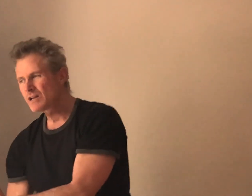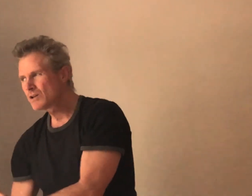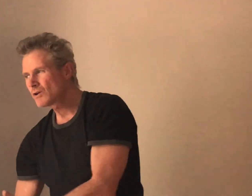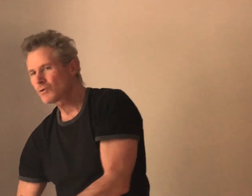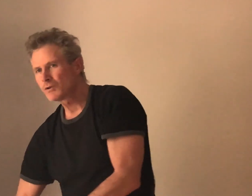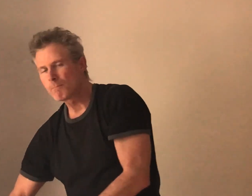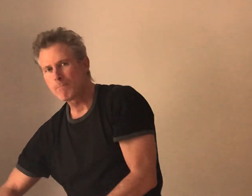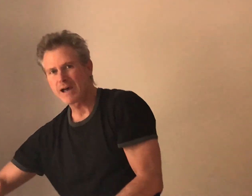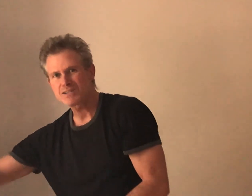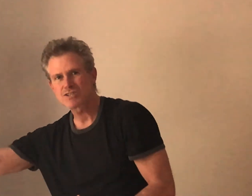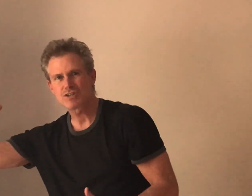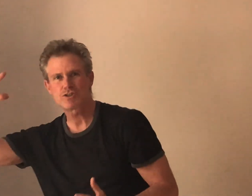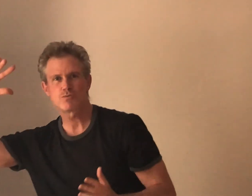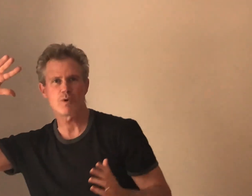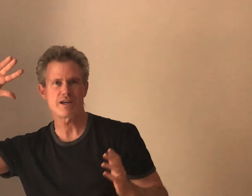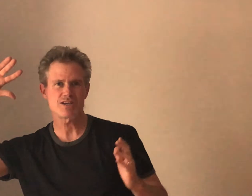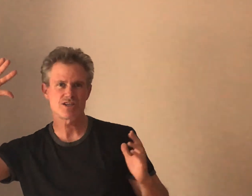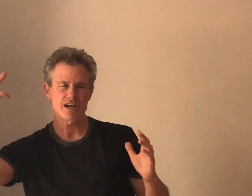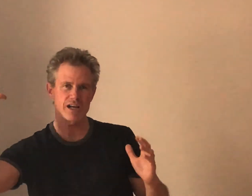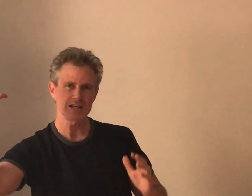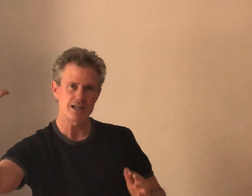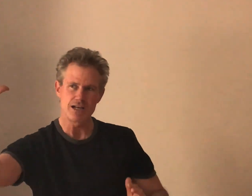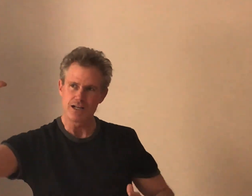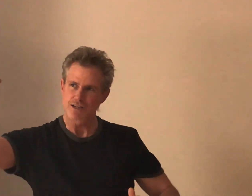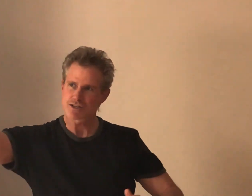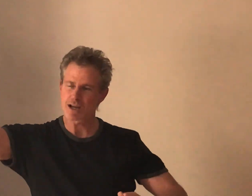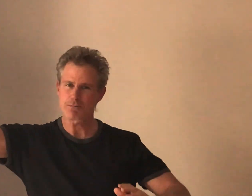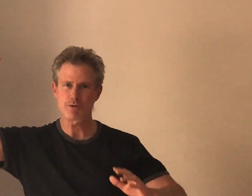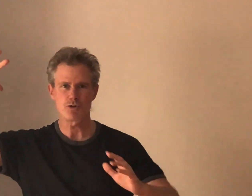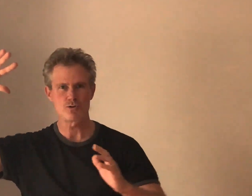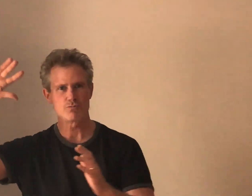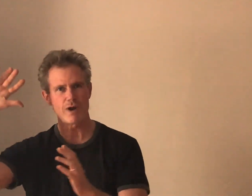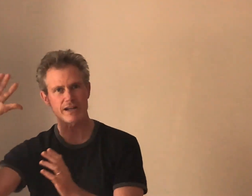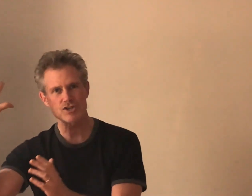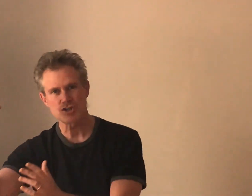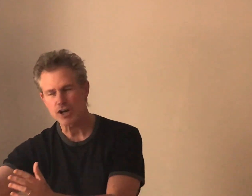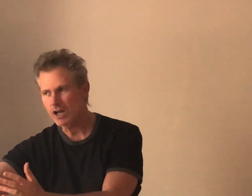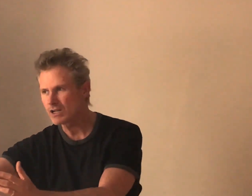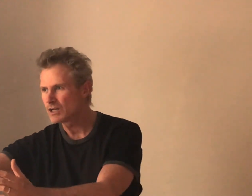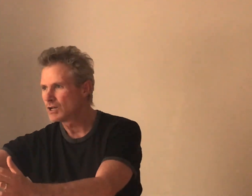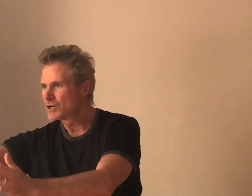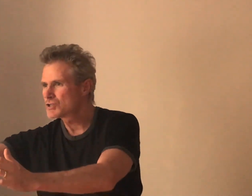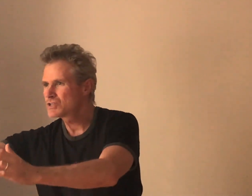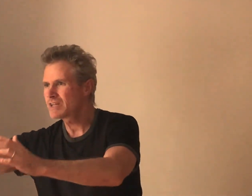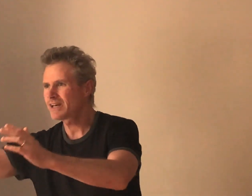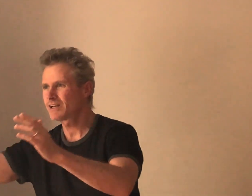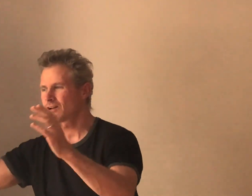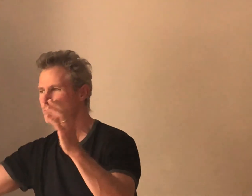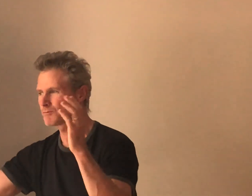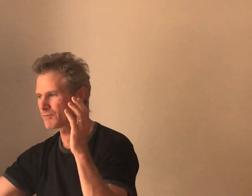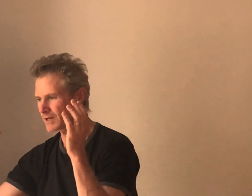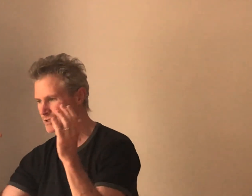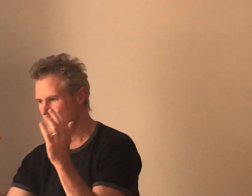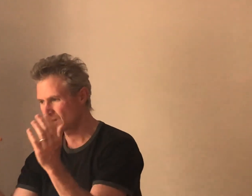waiting On the best situation Some new direction Or a state of perfection